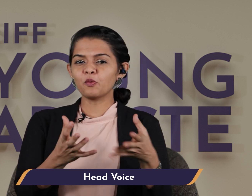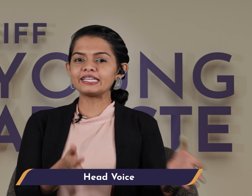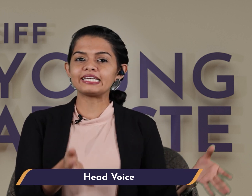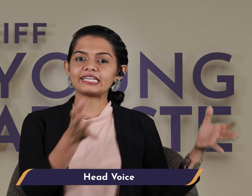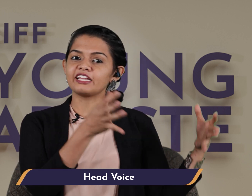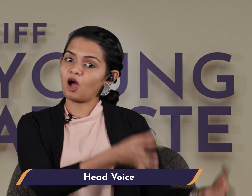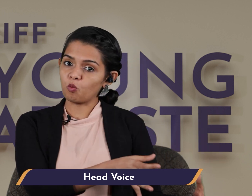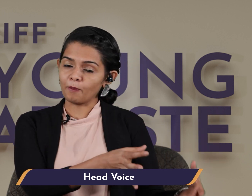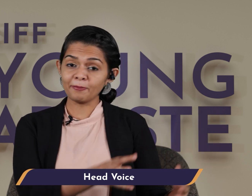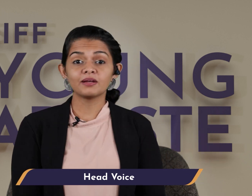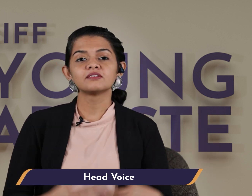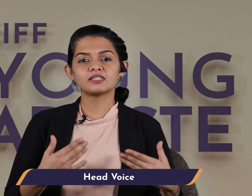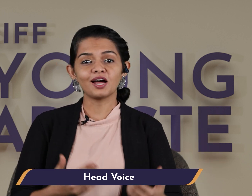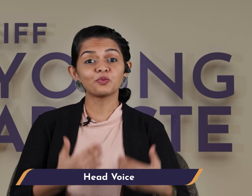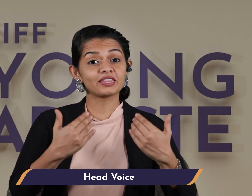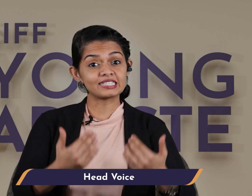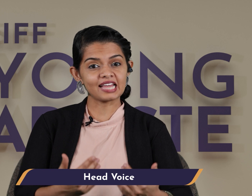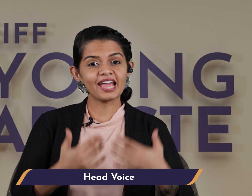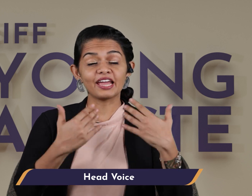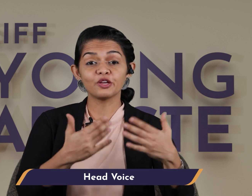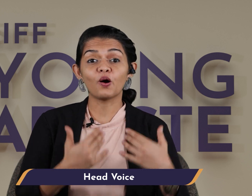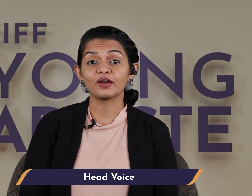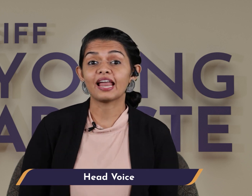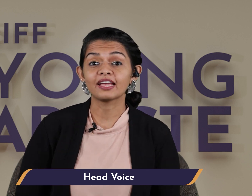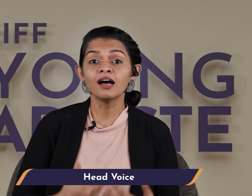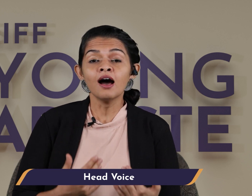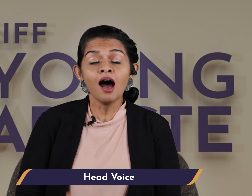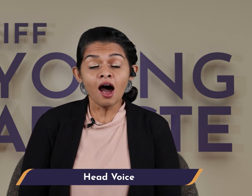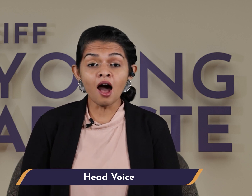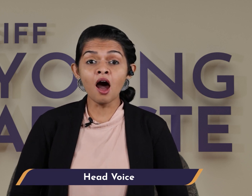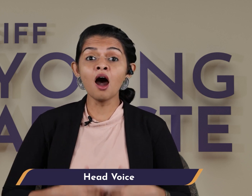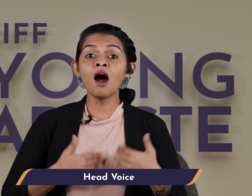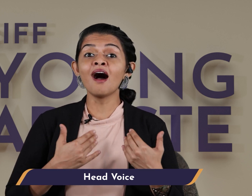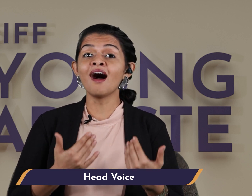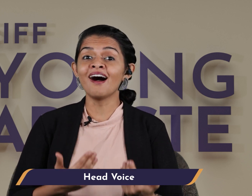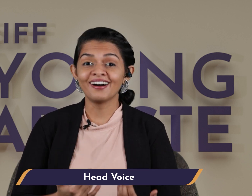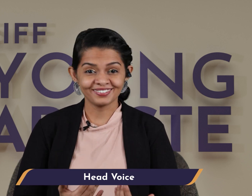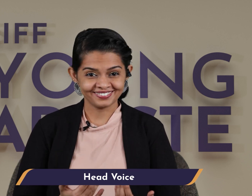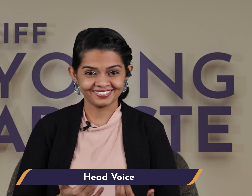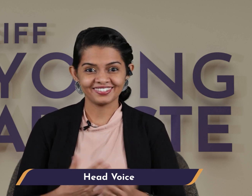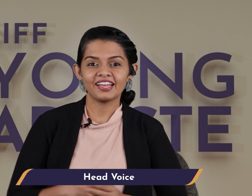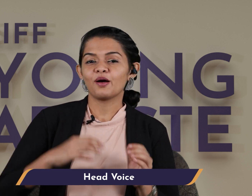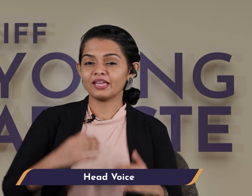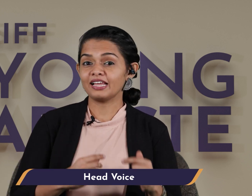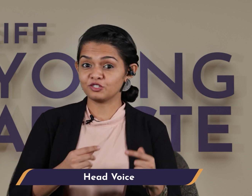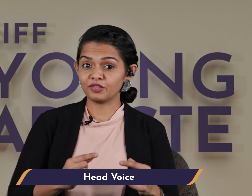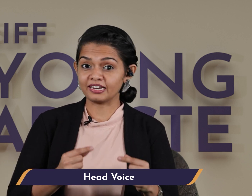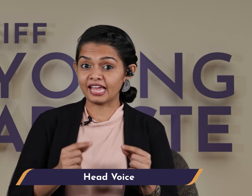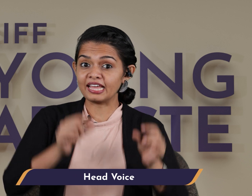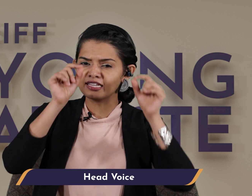we did in our warm-up start with a sigh and a yawn like oh okay let's do that again and